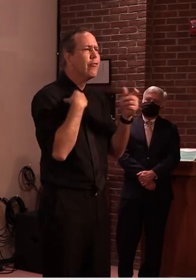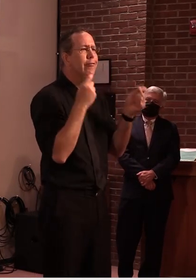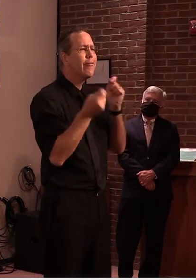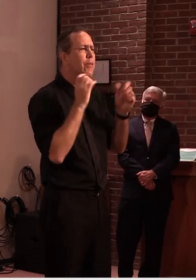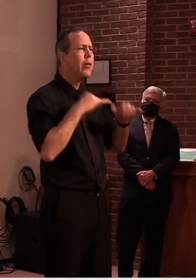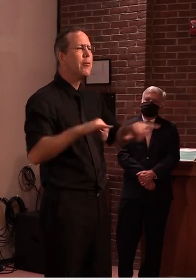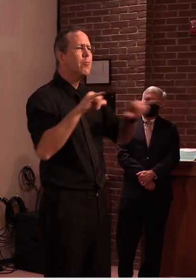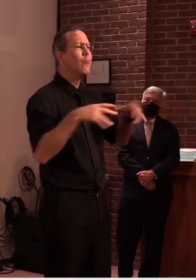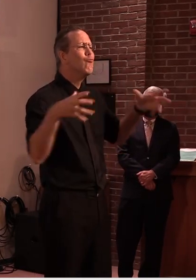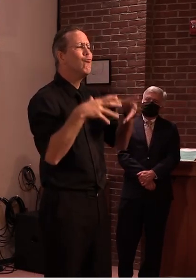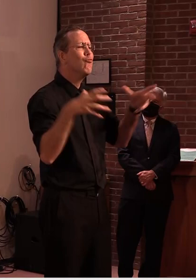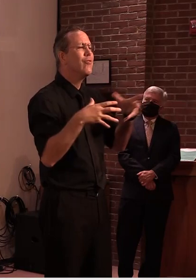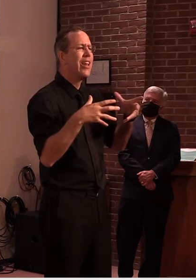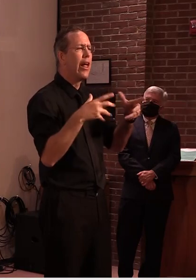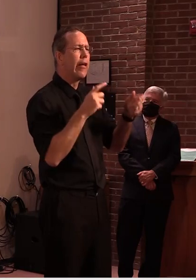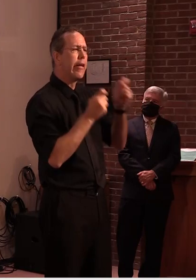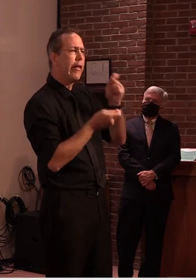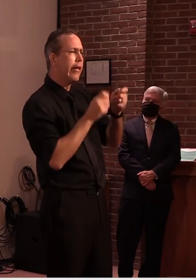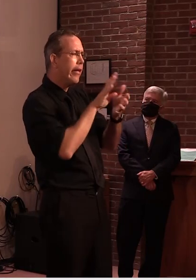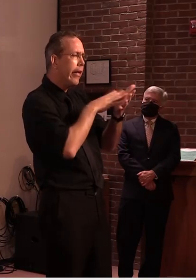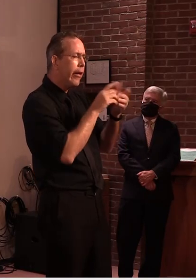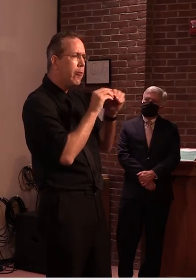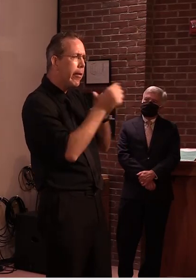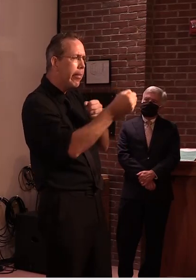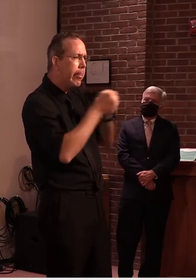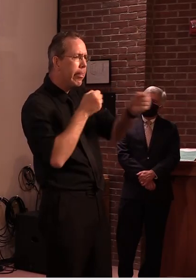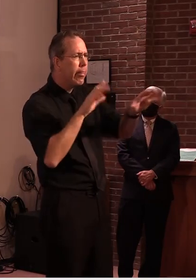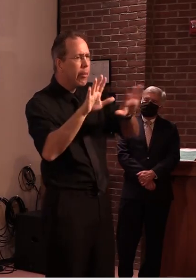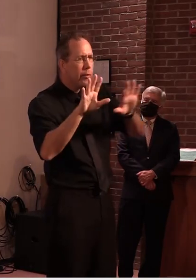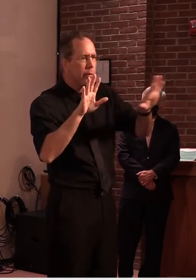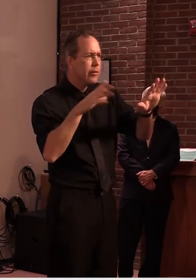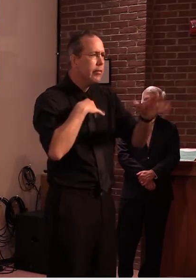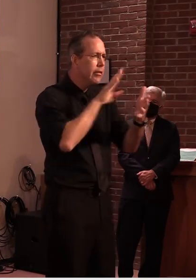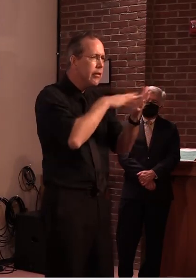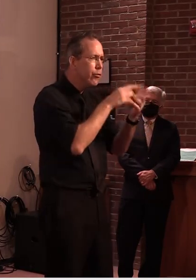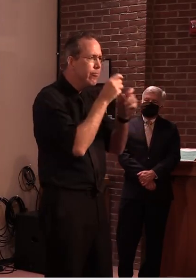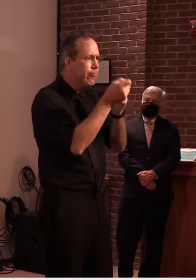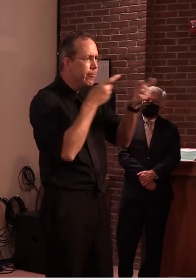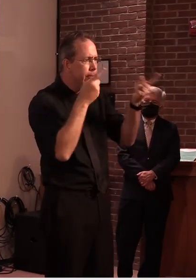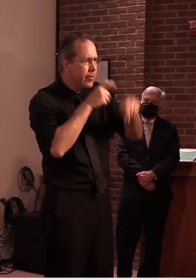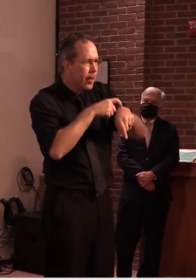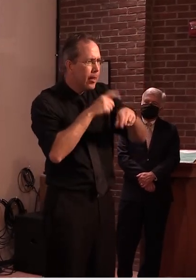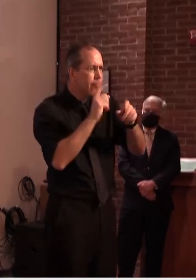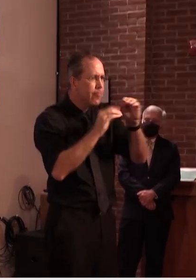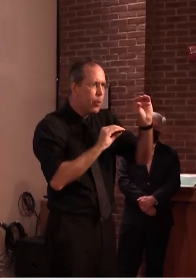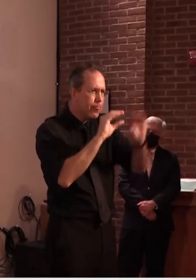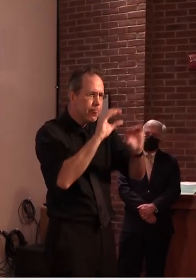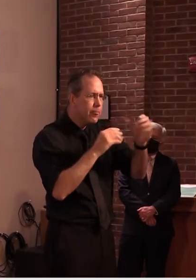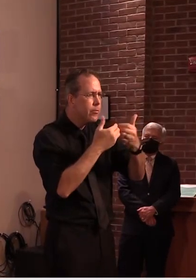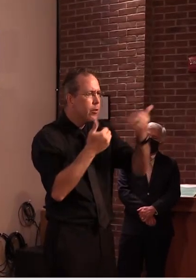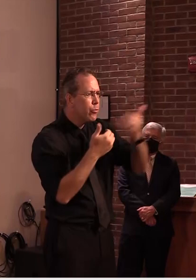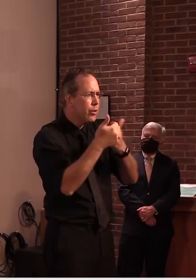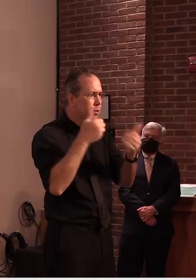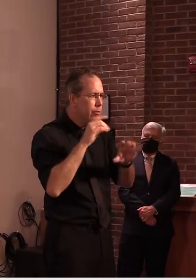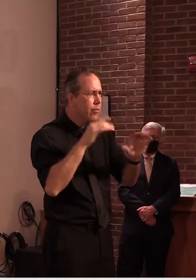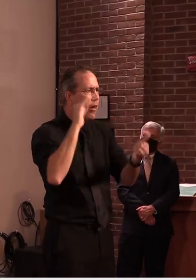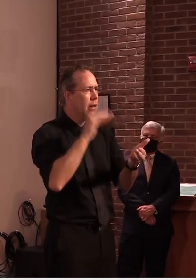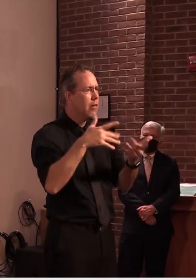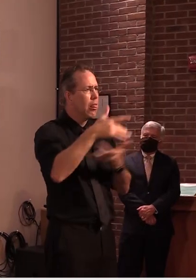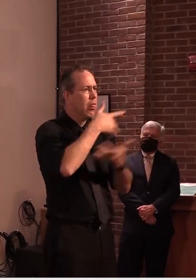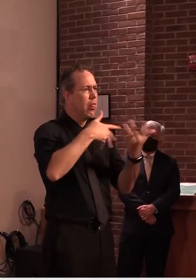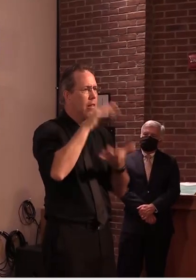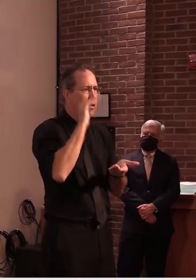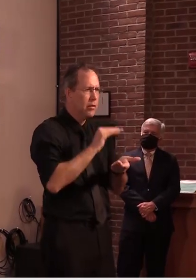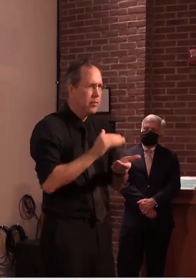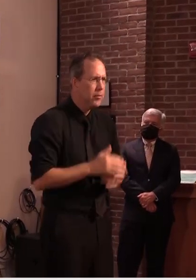i don't know about dr levine um i'll let him answer himself on that and and have anybody has anybody